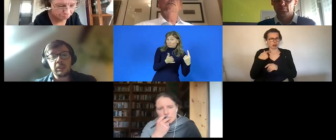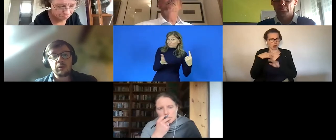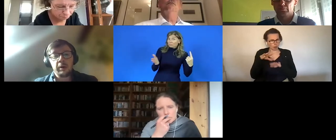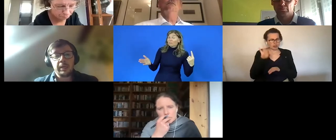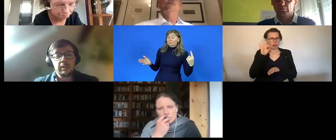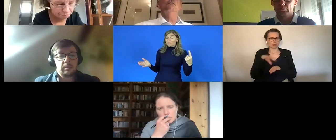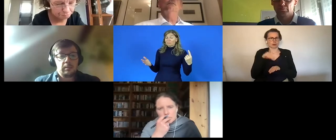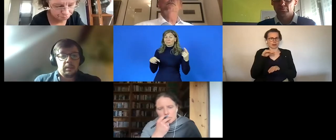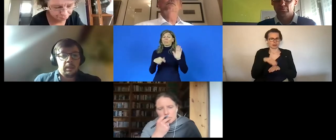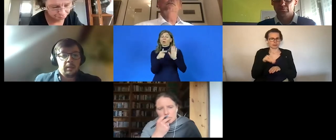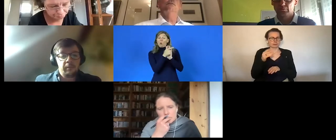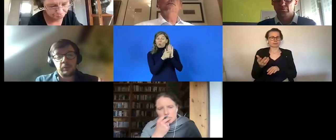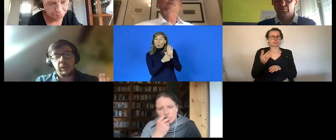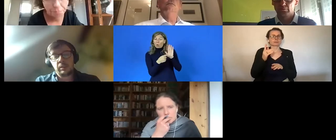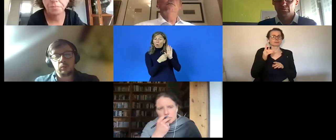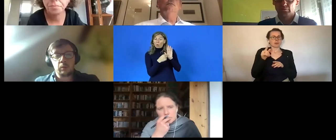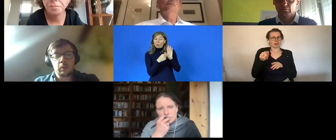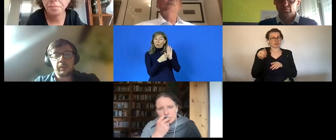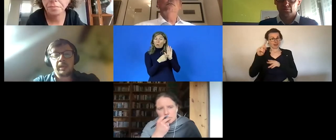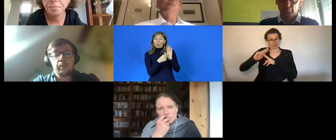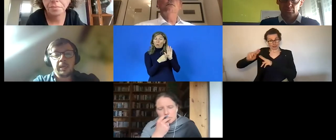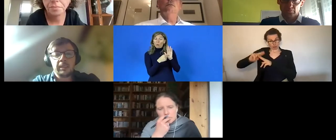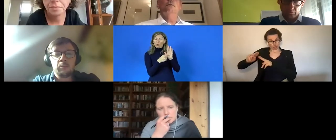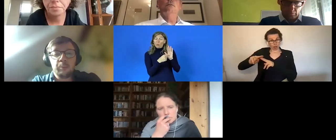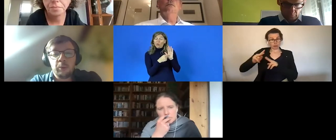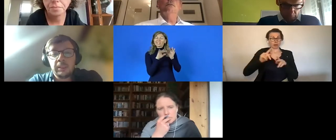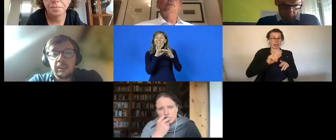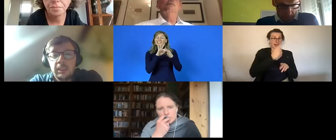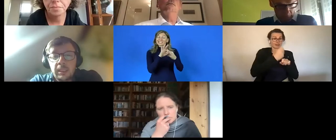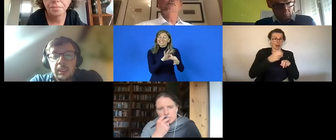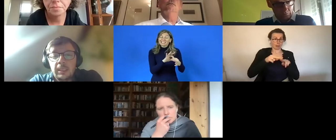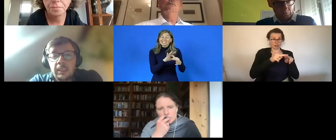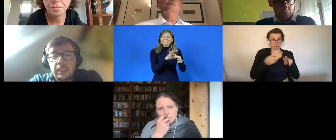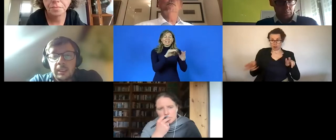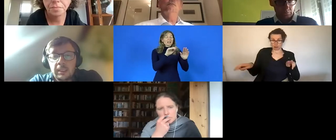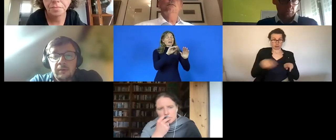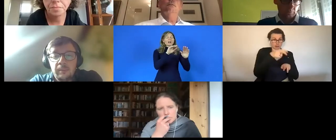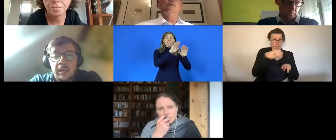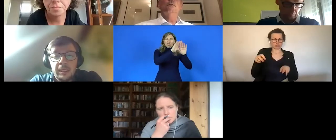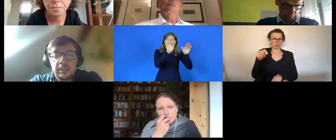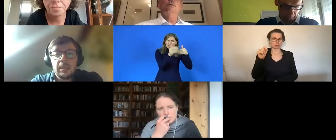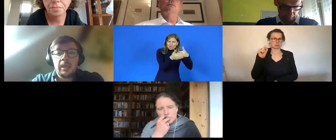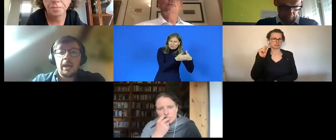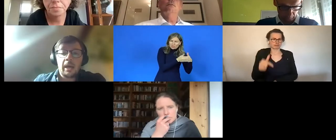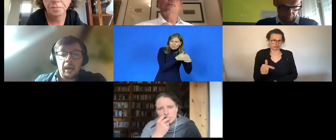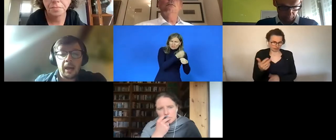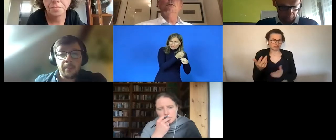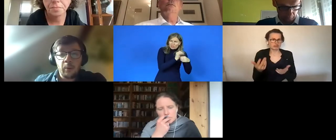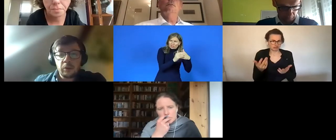transition rates uh from shelter to the open labor market reported in in the different markets